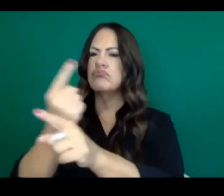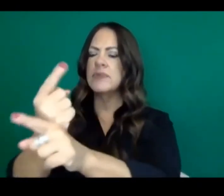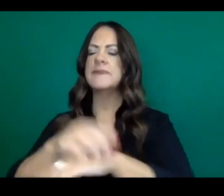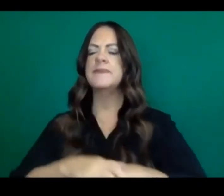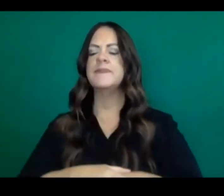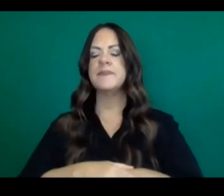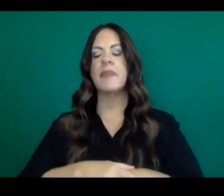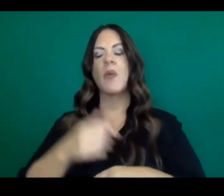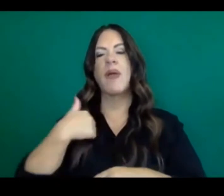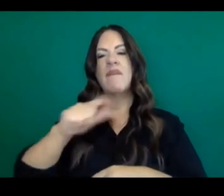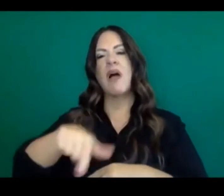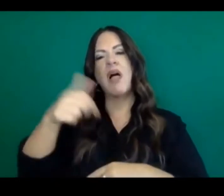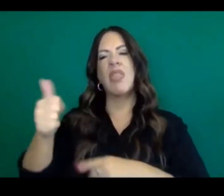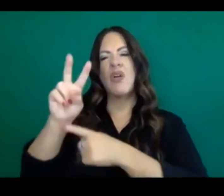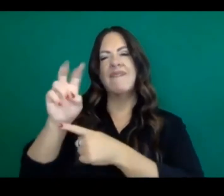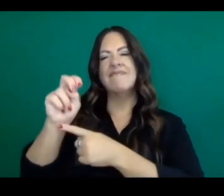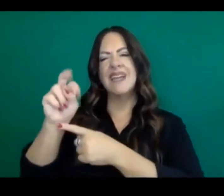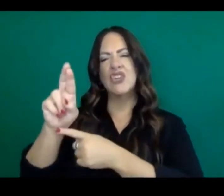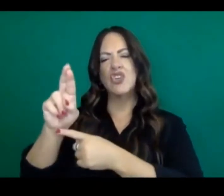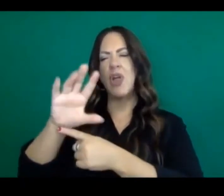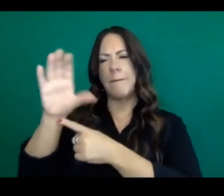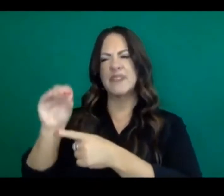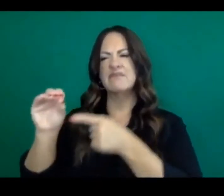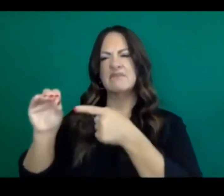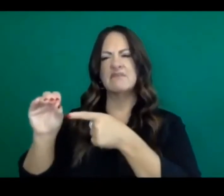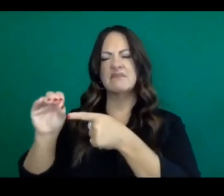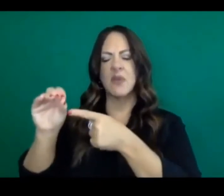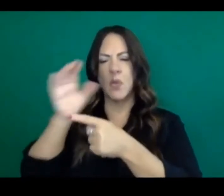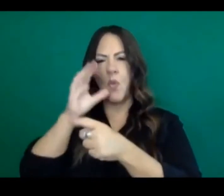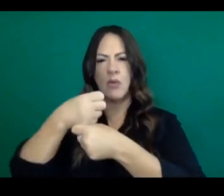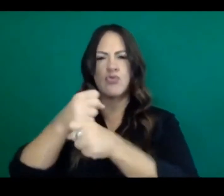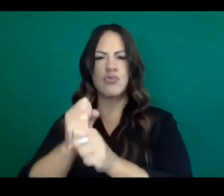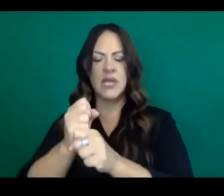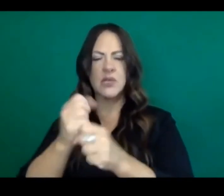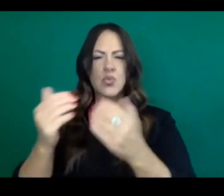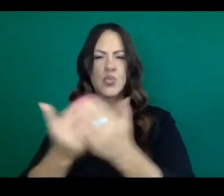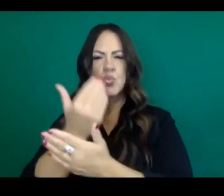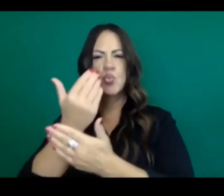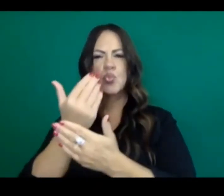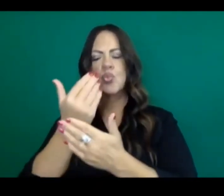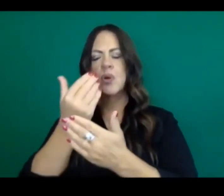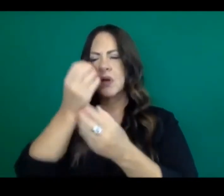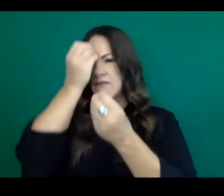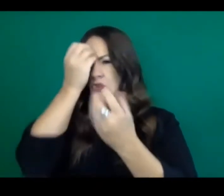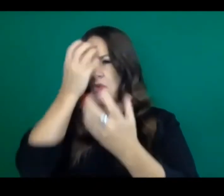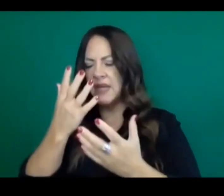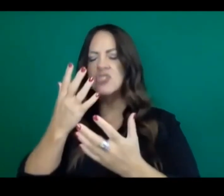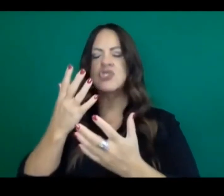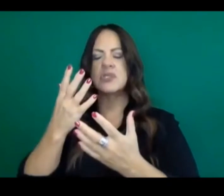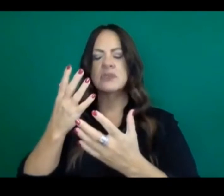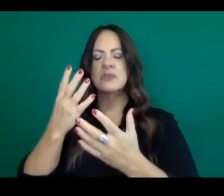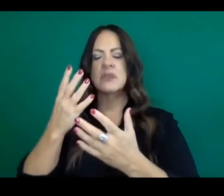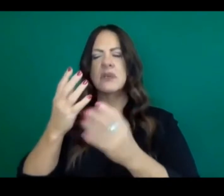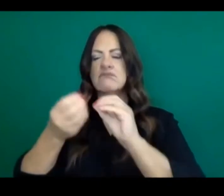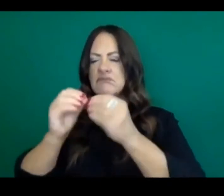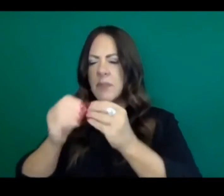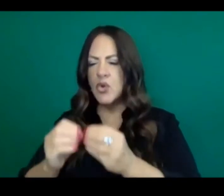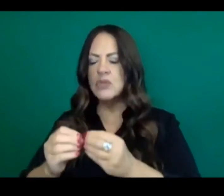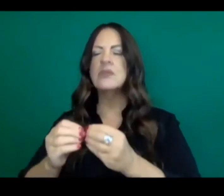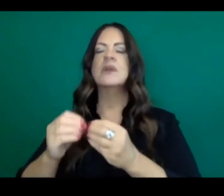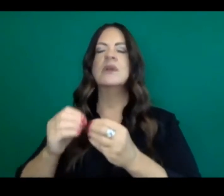vendor, a create this new data repository for COVID-19